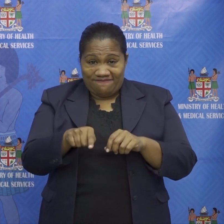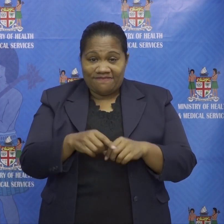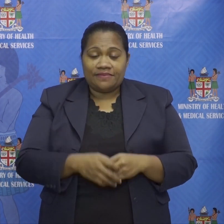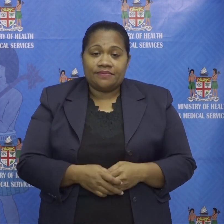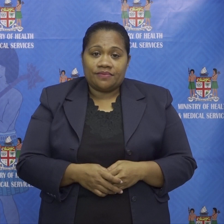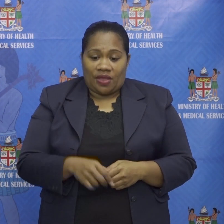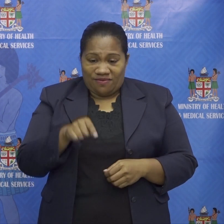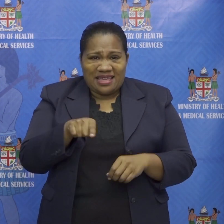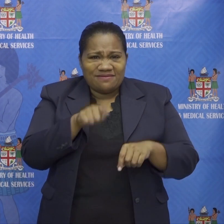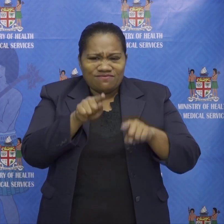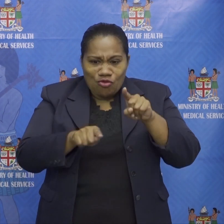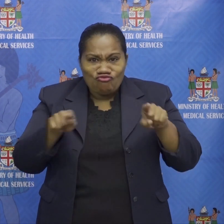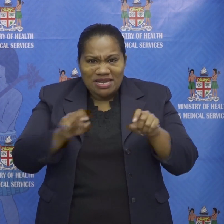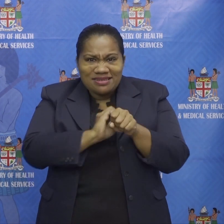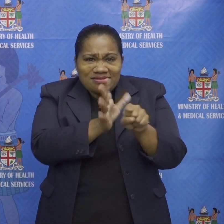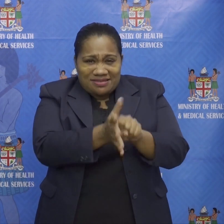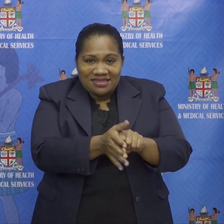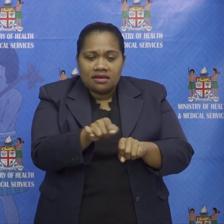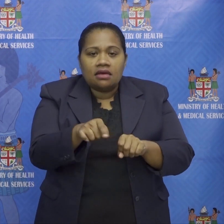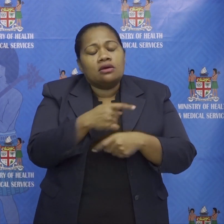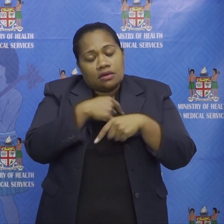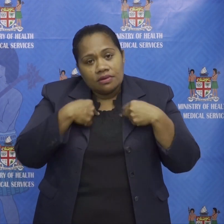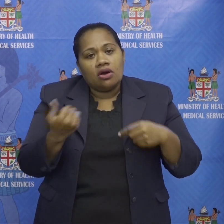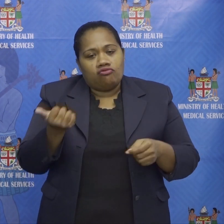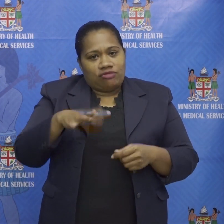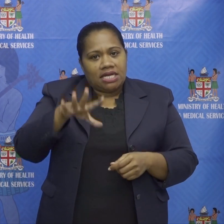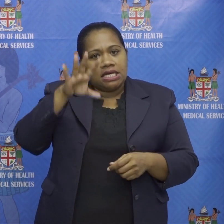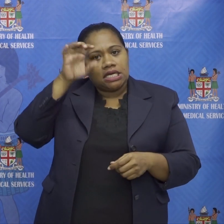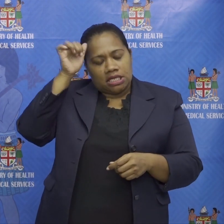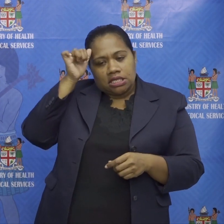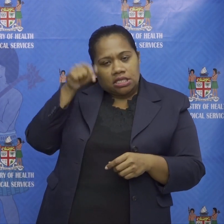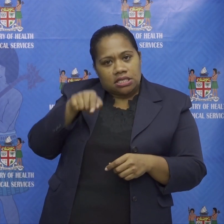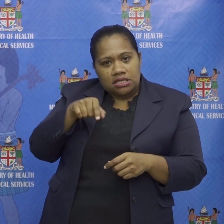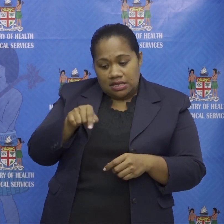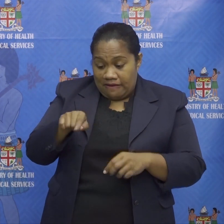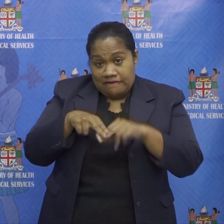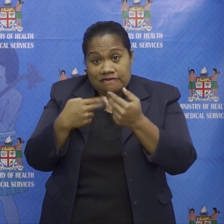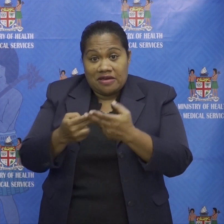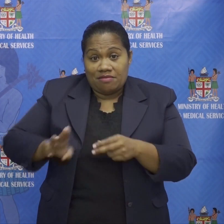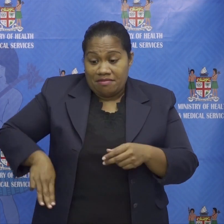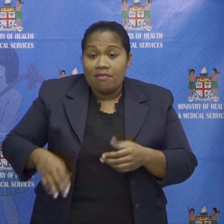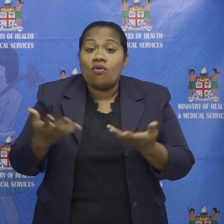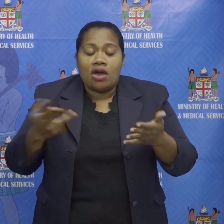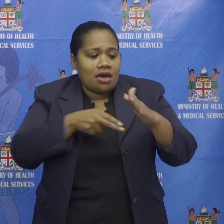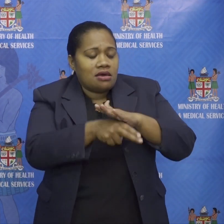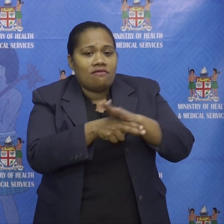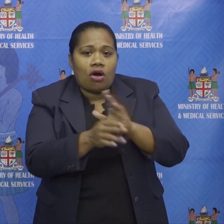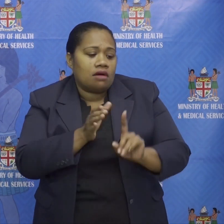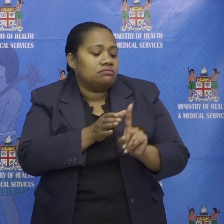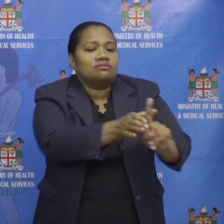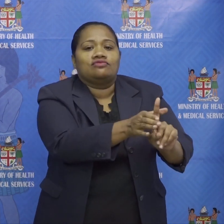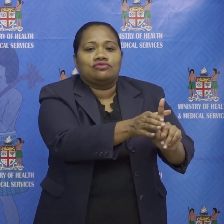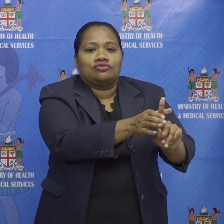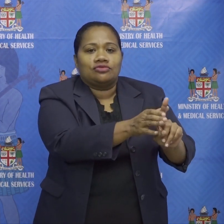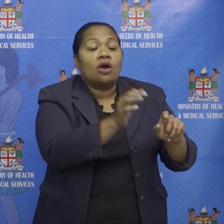variant we had already expected these family members had been addicted in the lavo isolation unit since